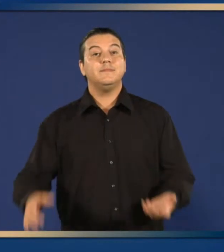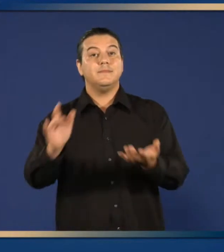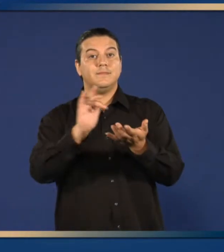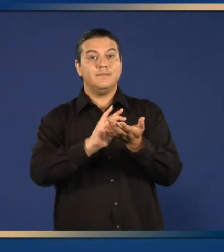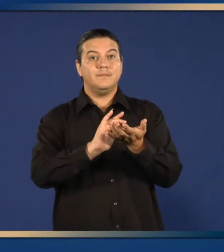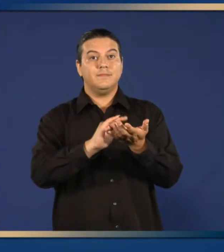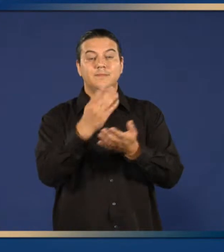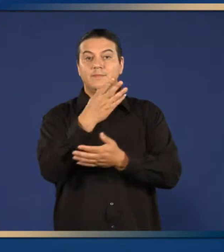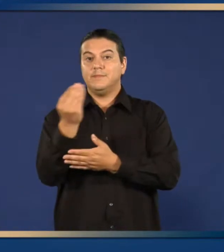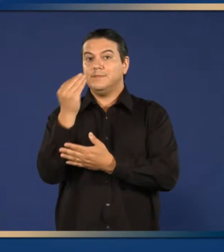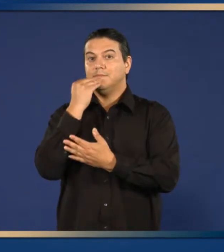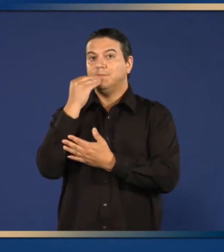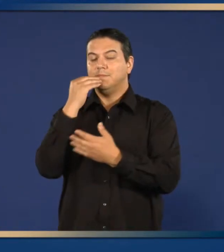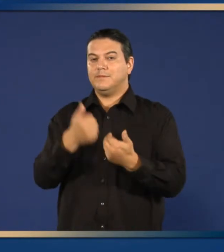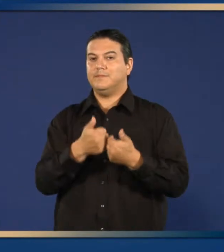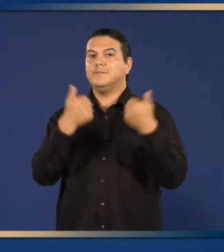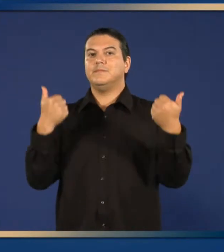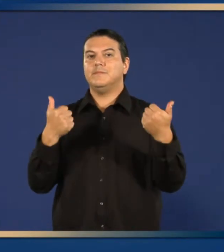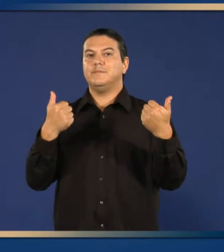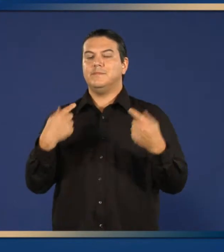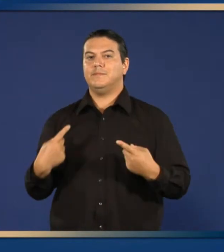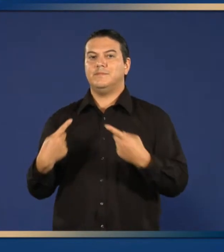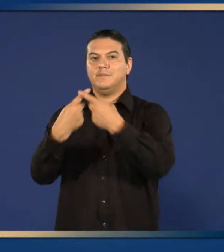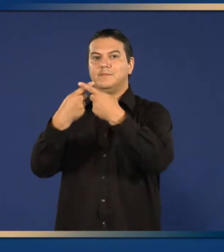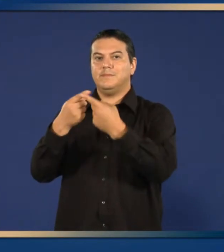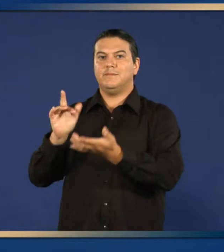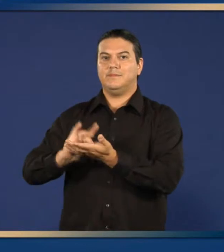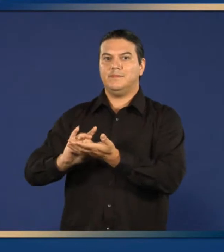Drugs and foods to avoid.